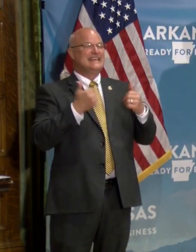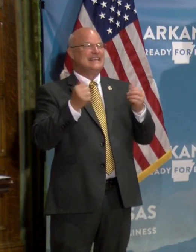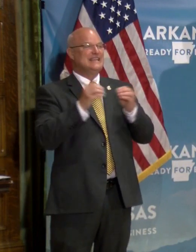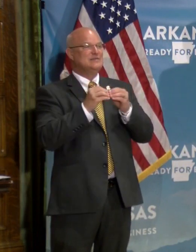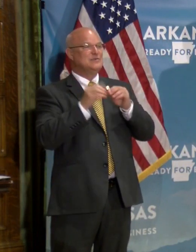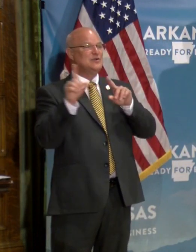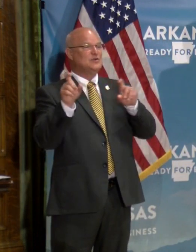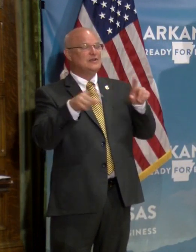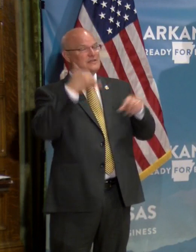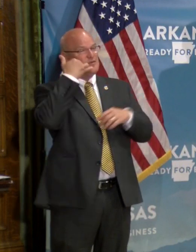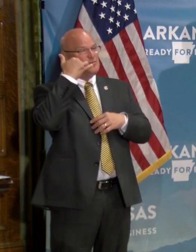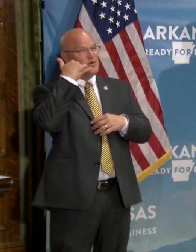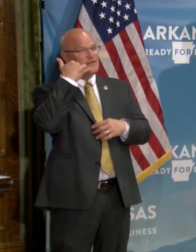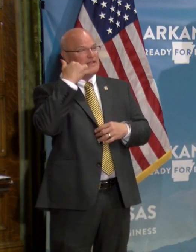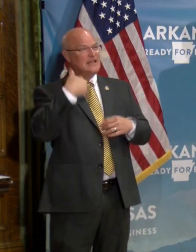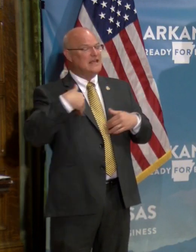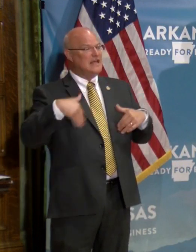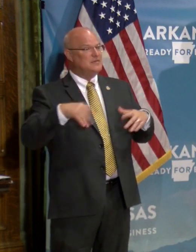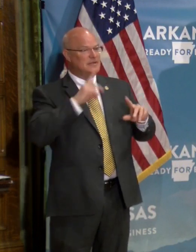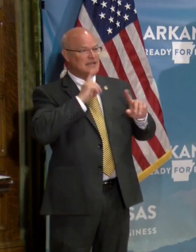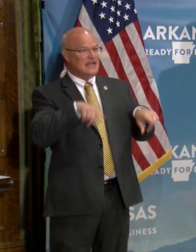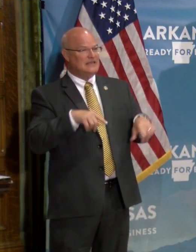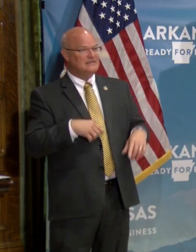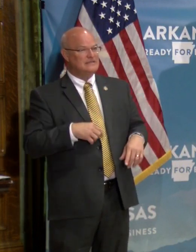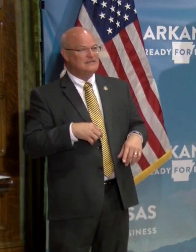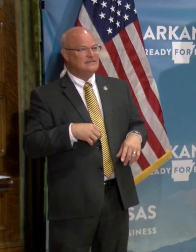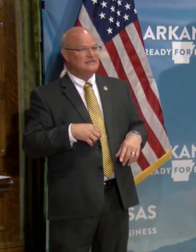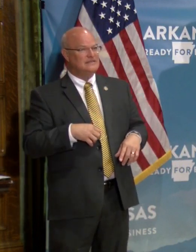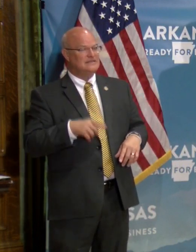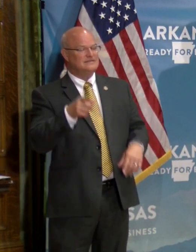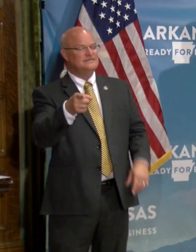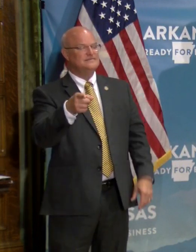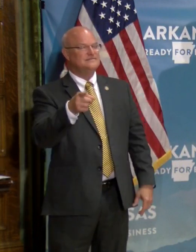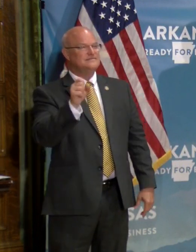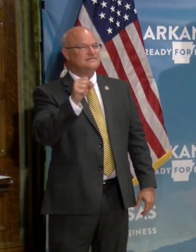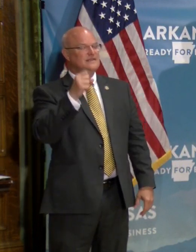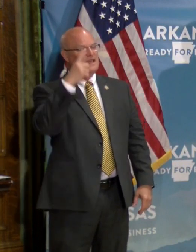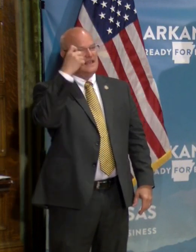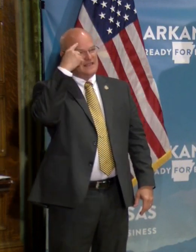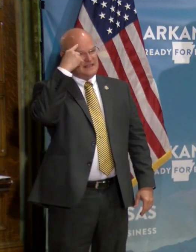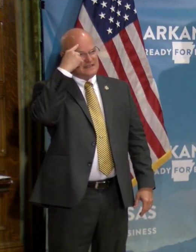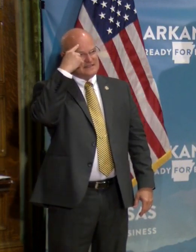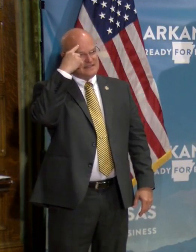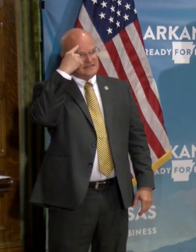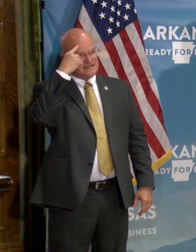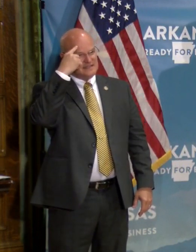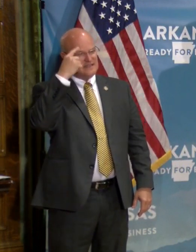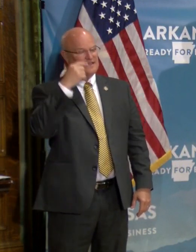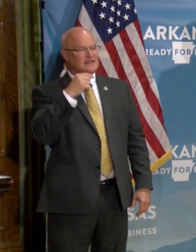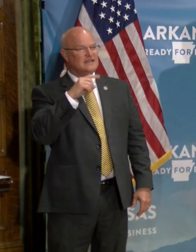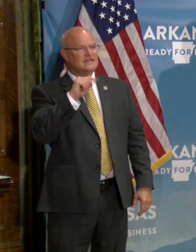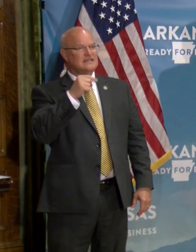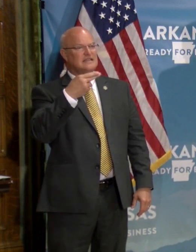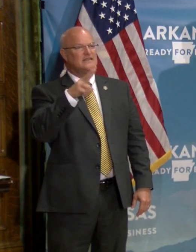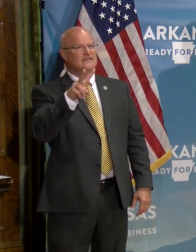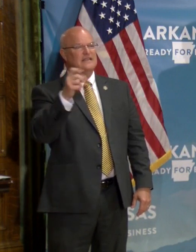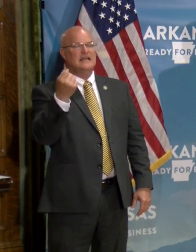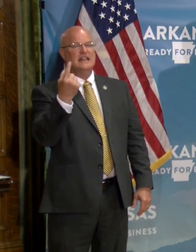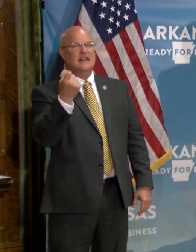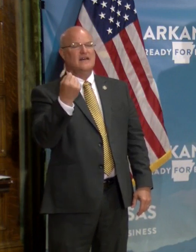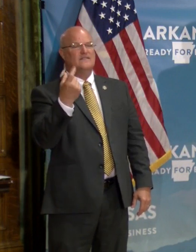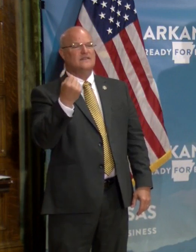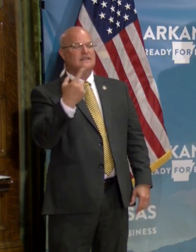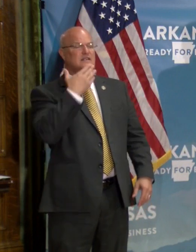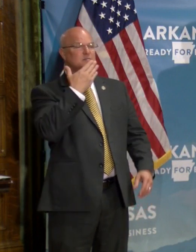is there another question remotely that has not asked yet? Governor, it's, Rosie Hoyt with GHB 11. Um,